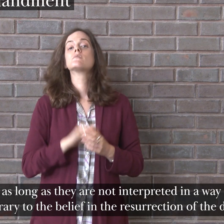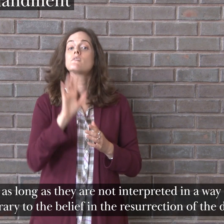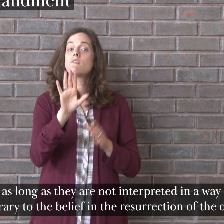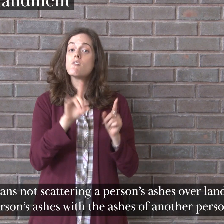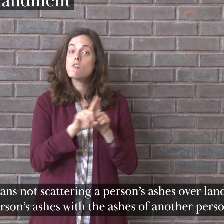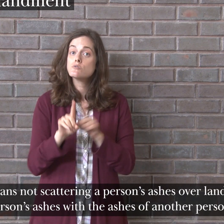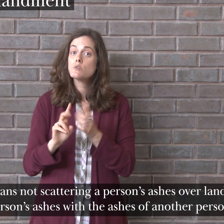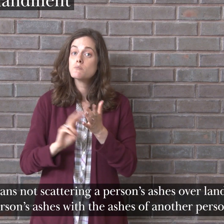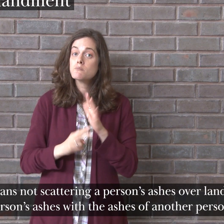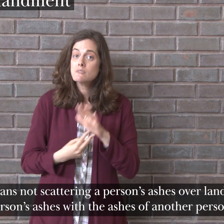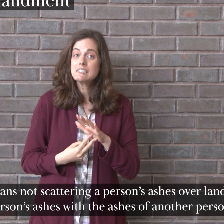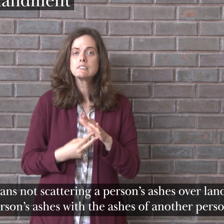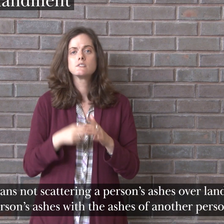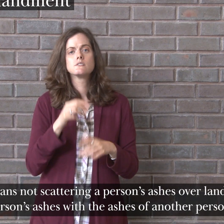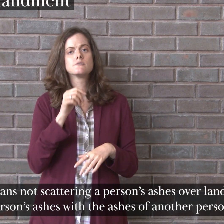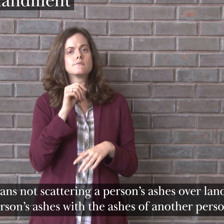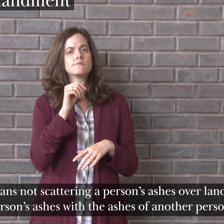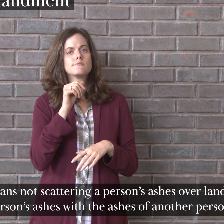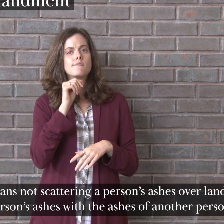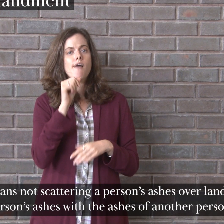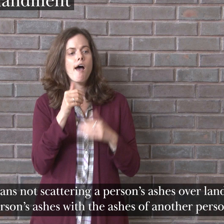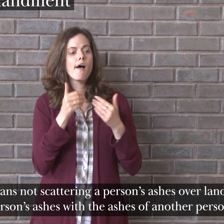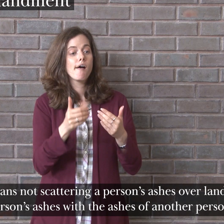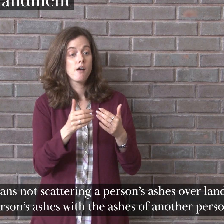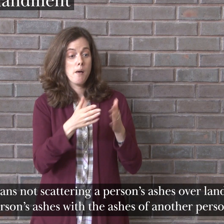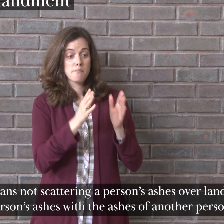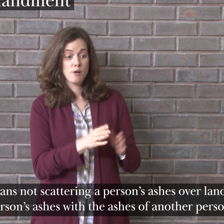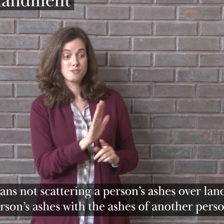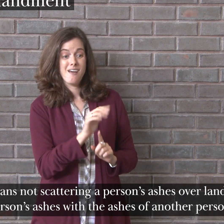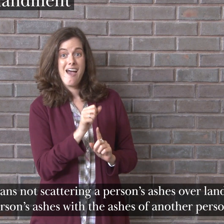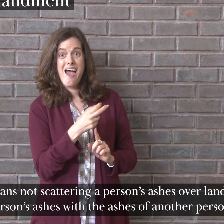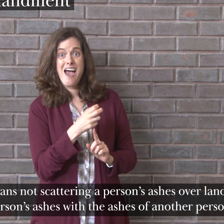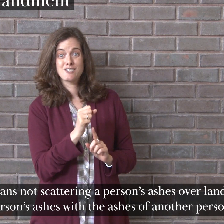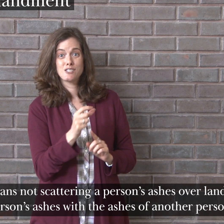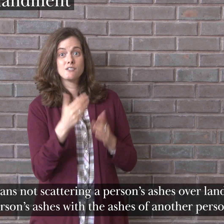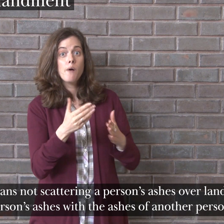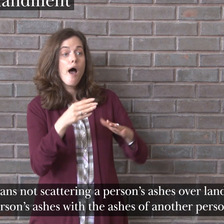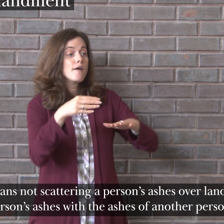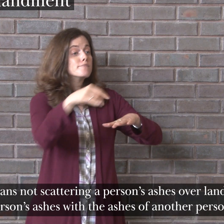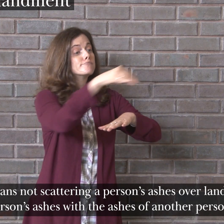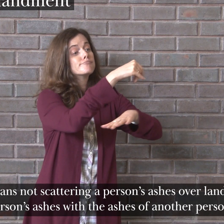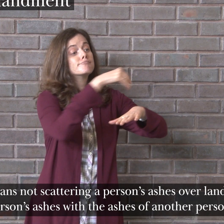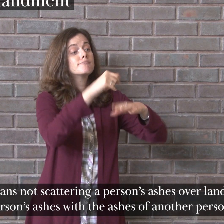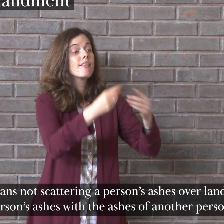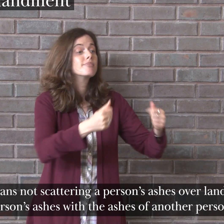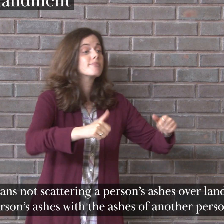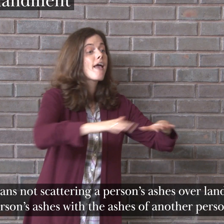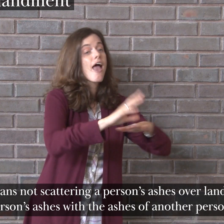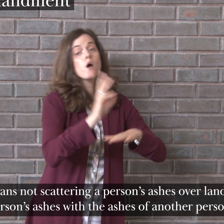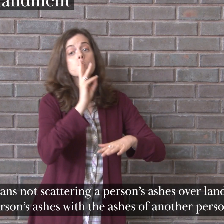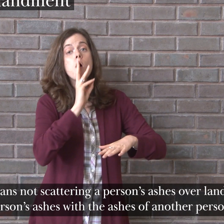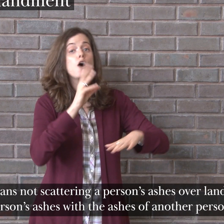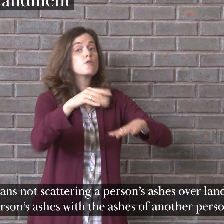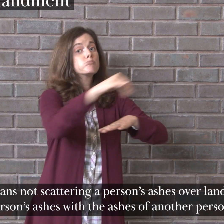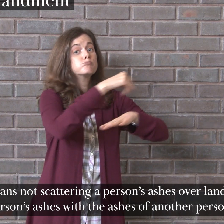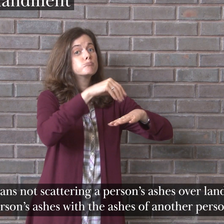That also means not scattering a person's ashes over land or water or